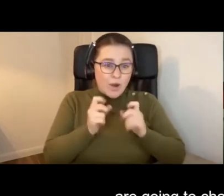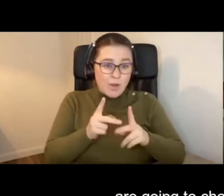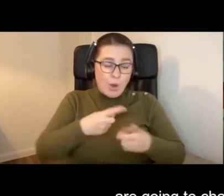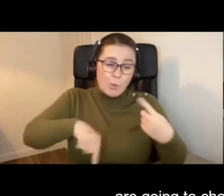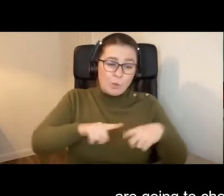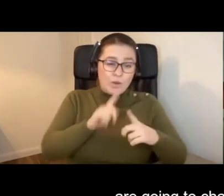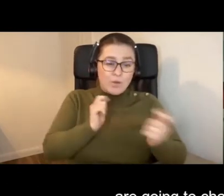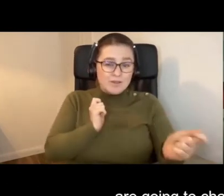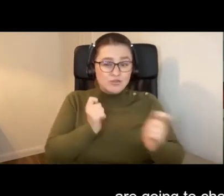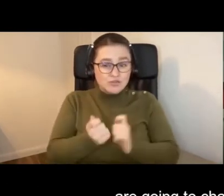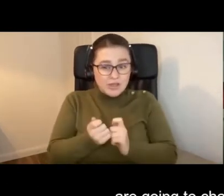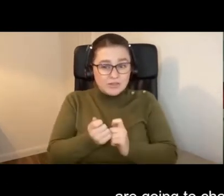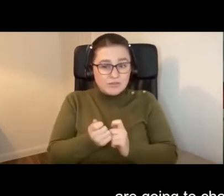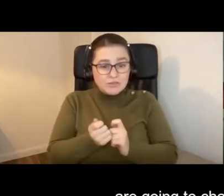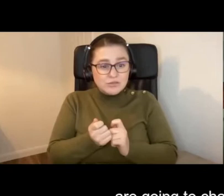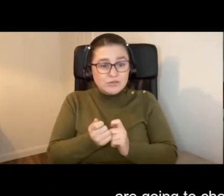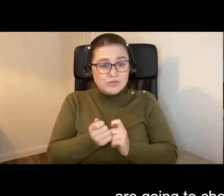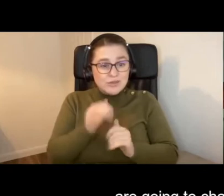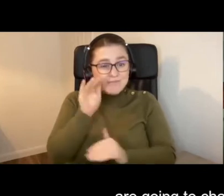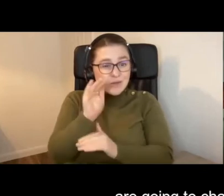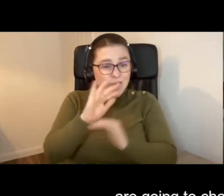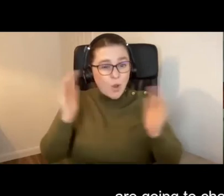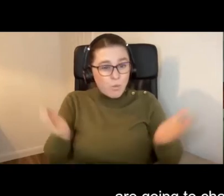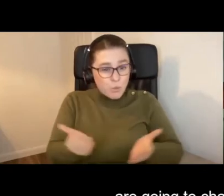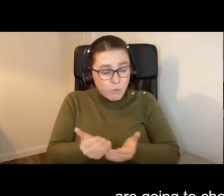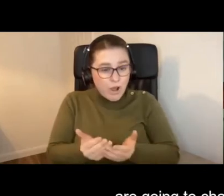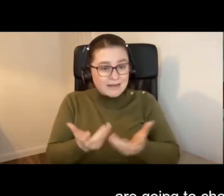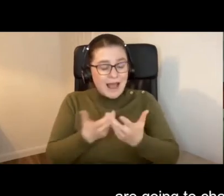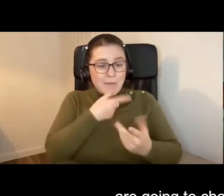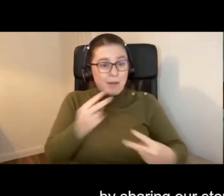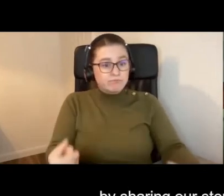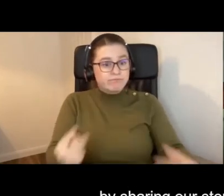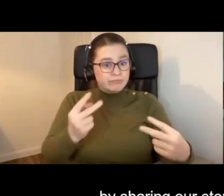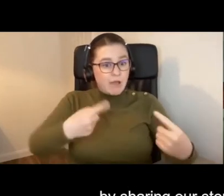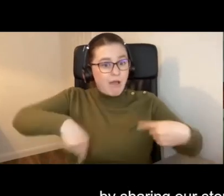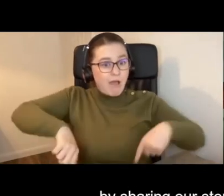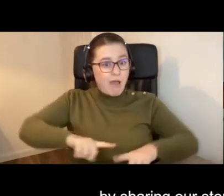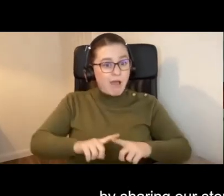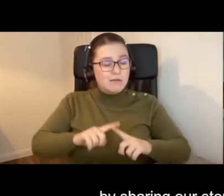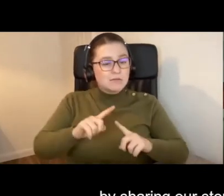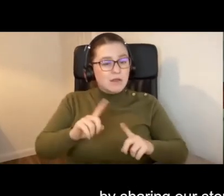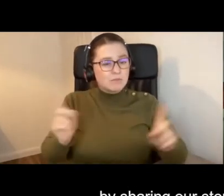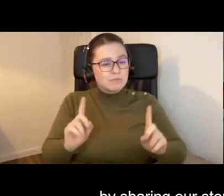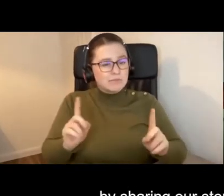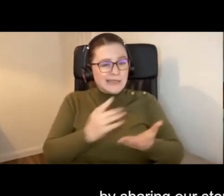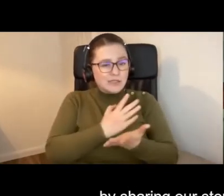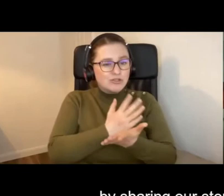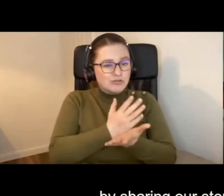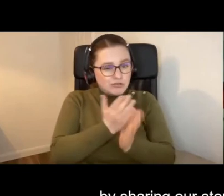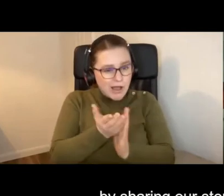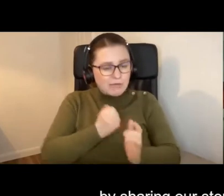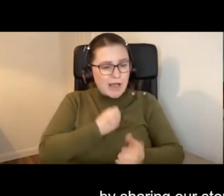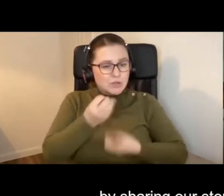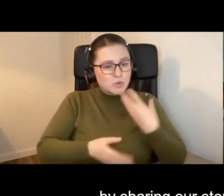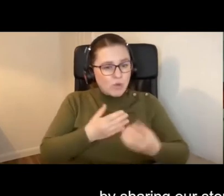going to change the outside world and the way people see us is by sharing our story and by